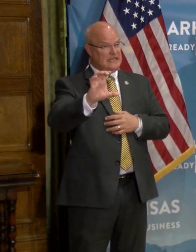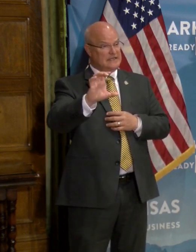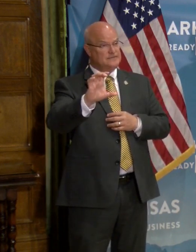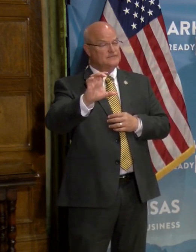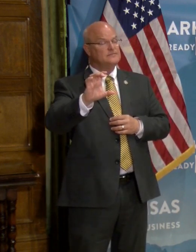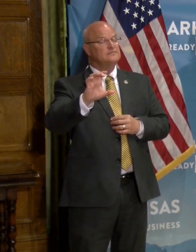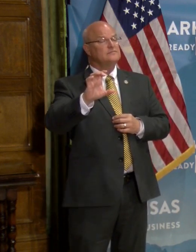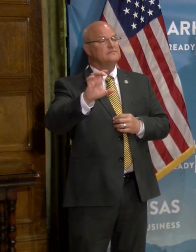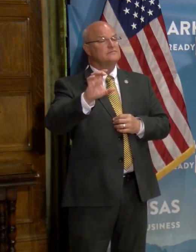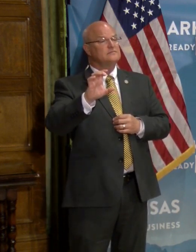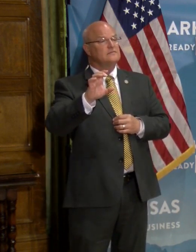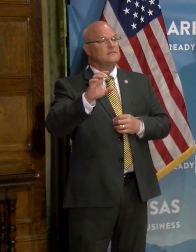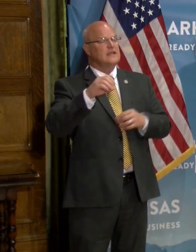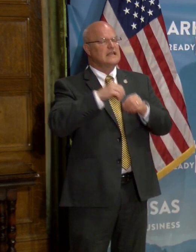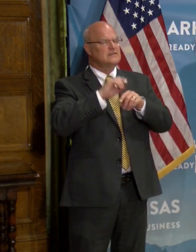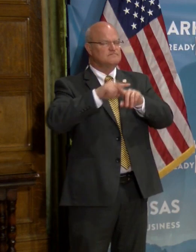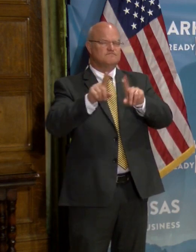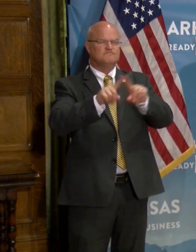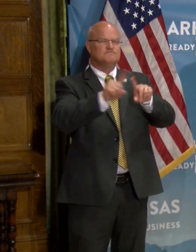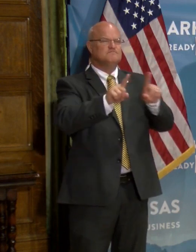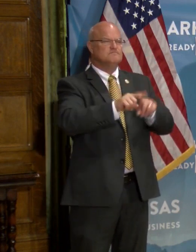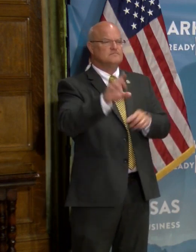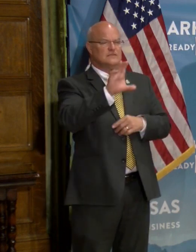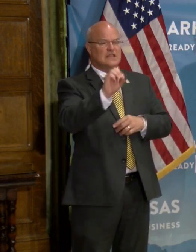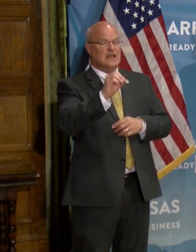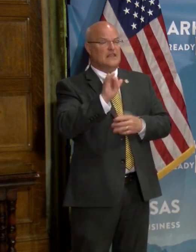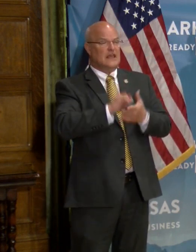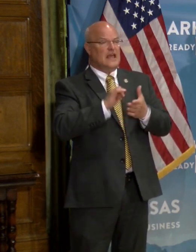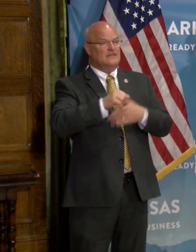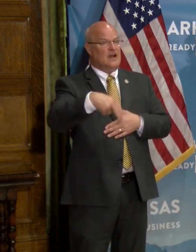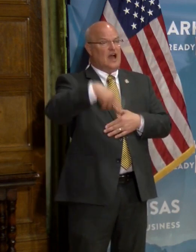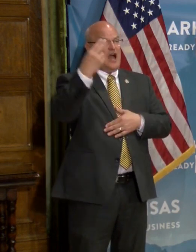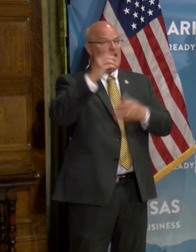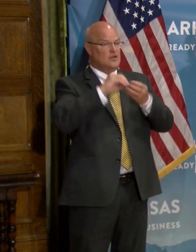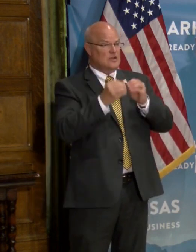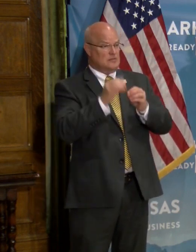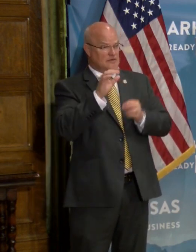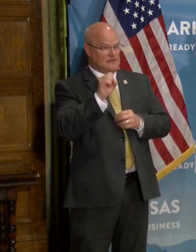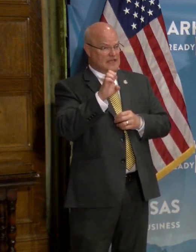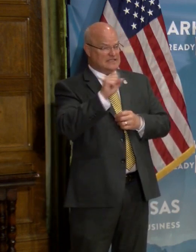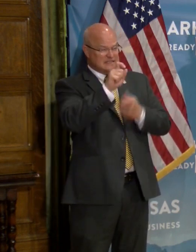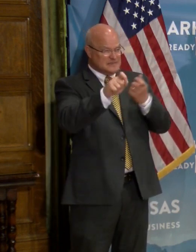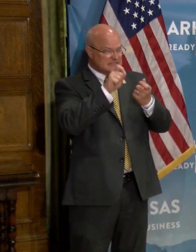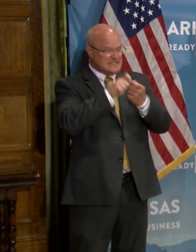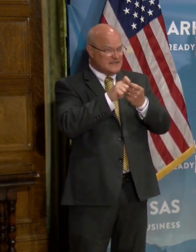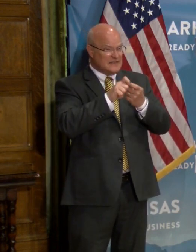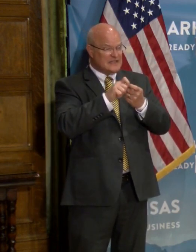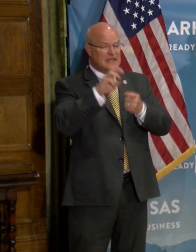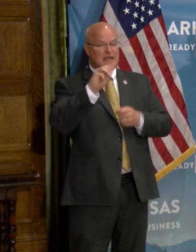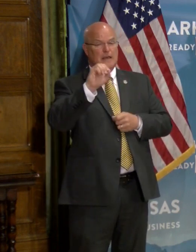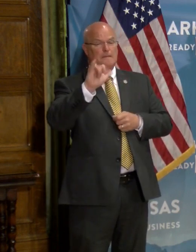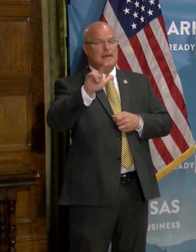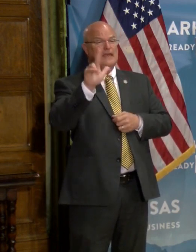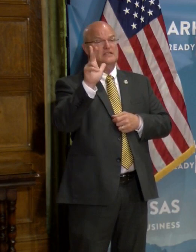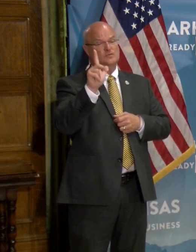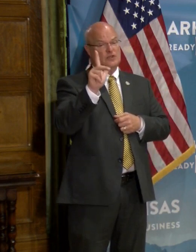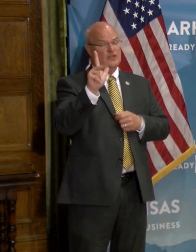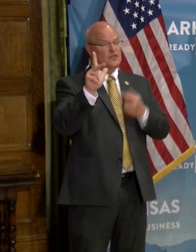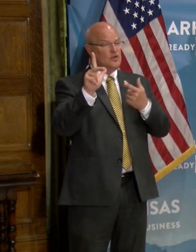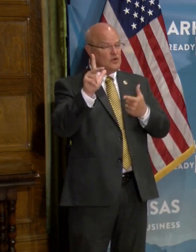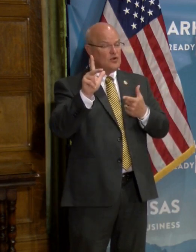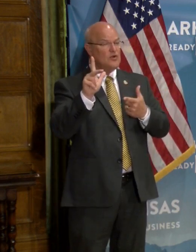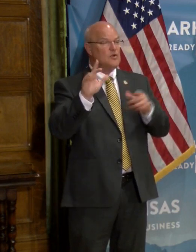uh, in, um, in all these counties that have higher numbers of cases. Specifically, May 23rd, we'll be,